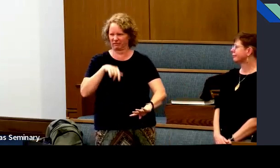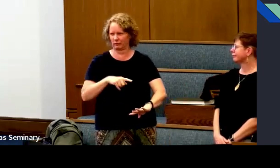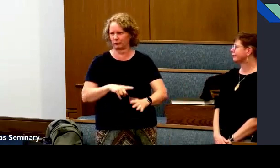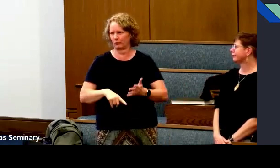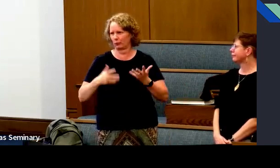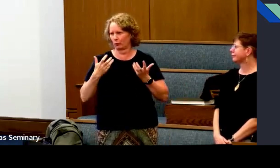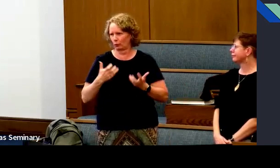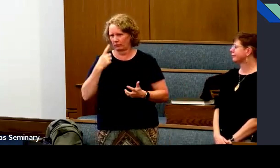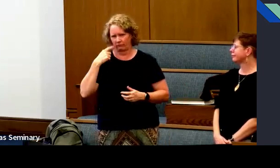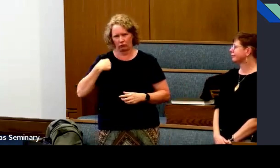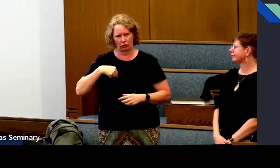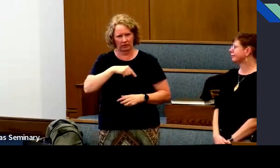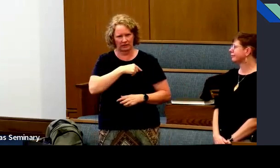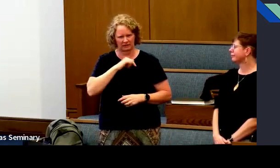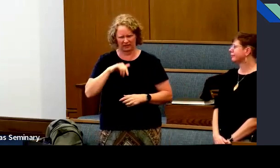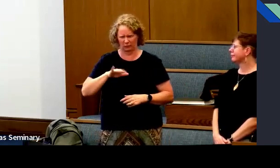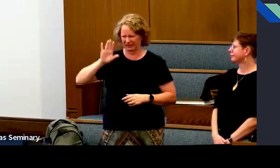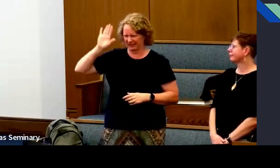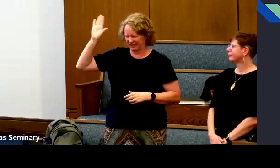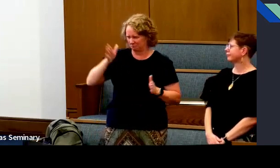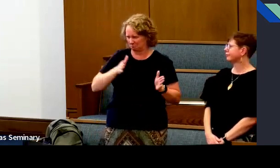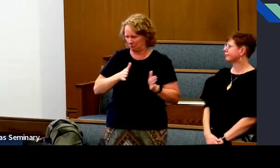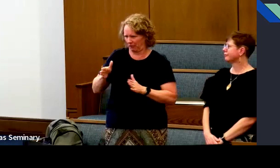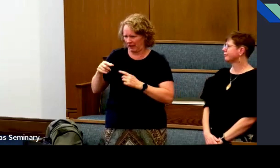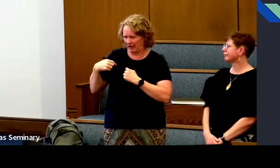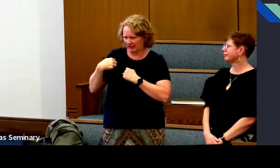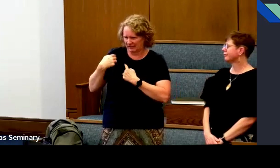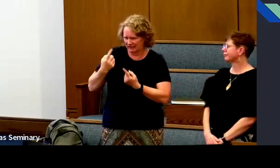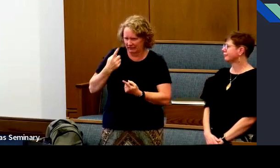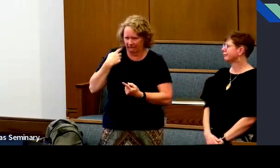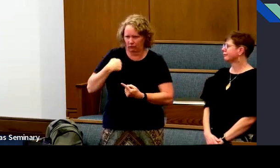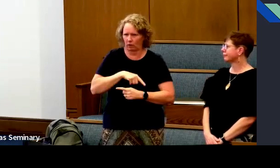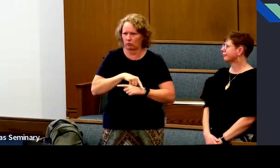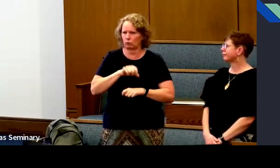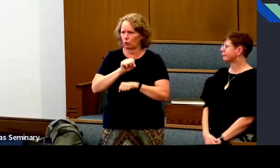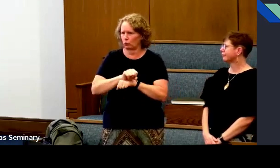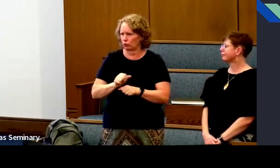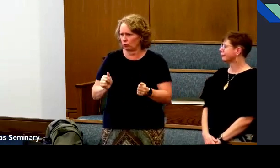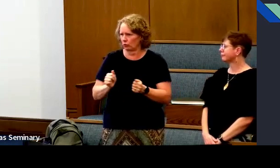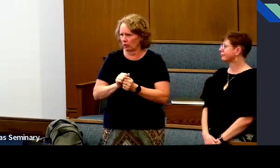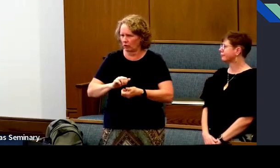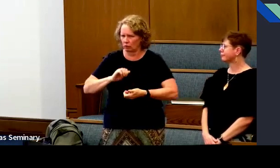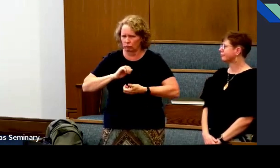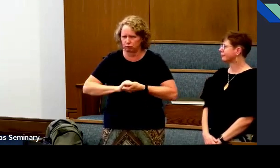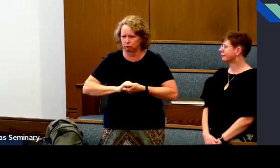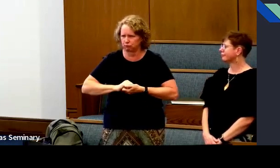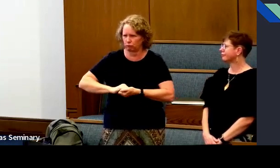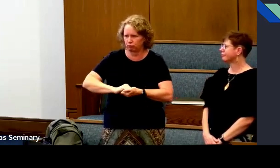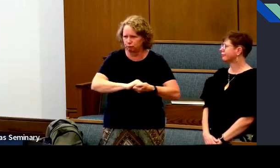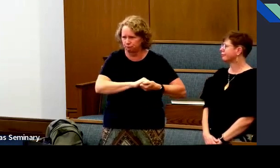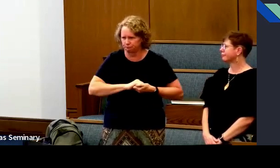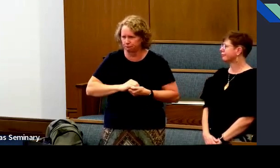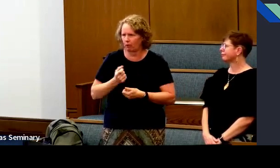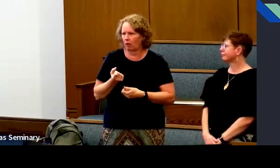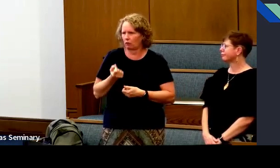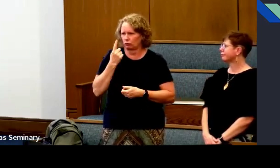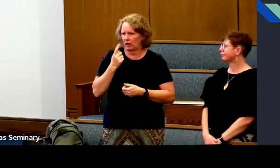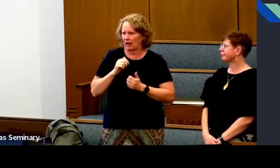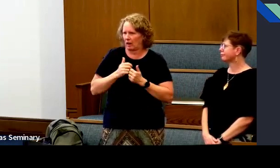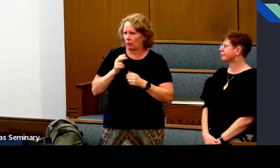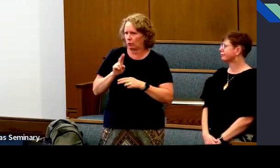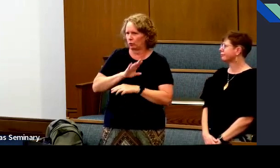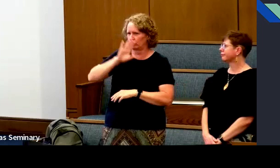That's God's view. And that's what he wants for us. That's his plan for us to work together